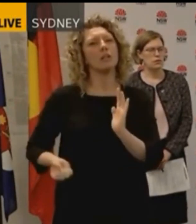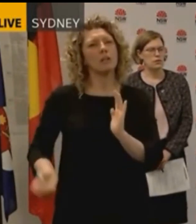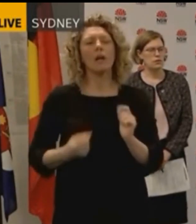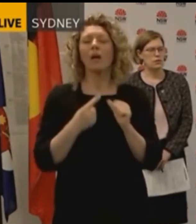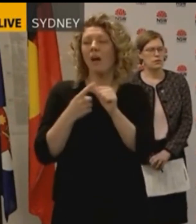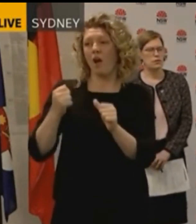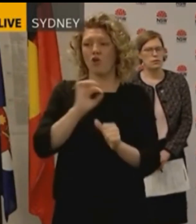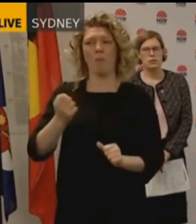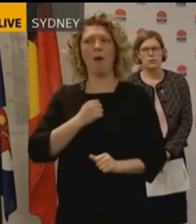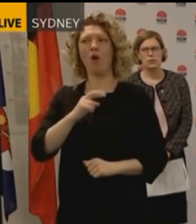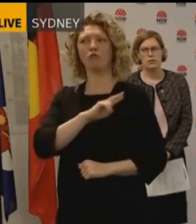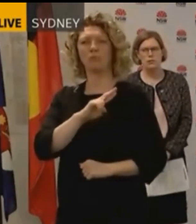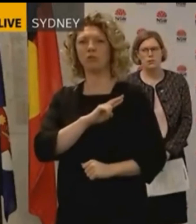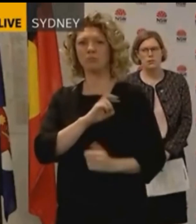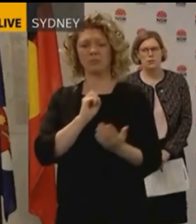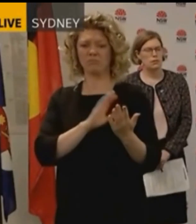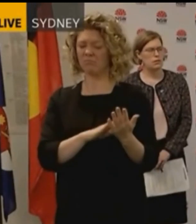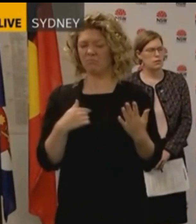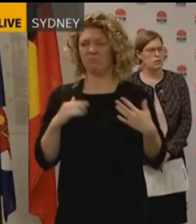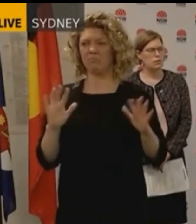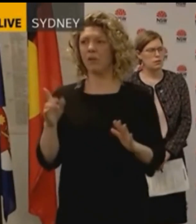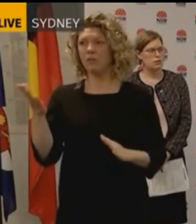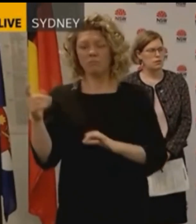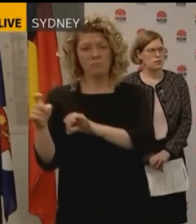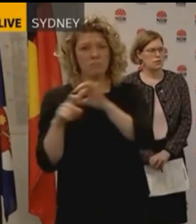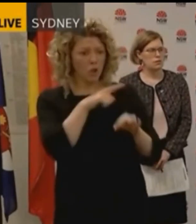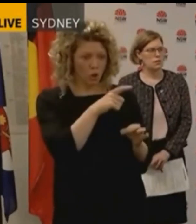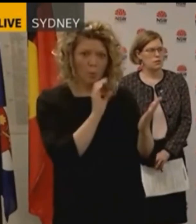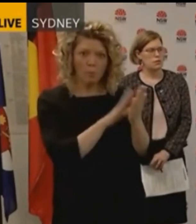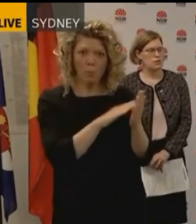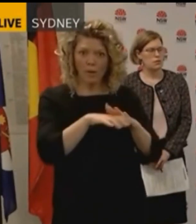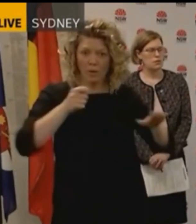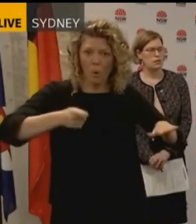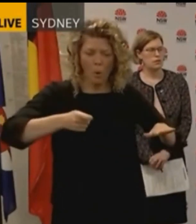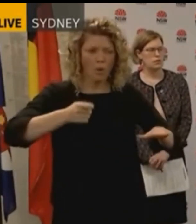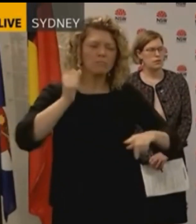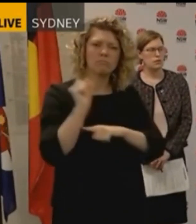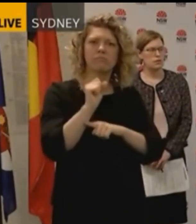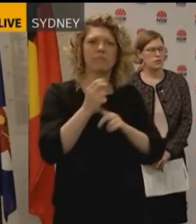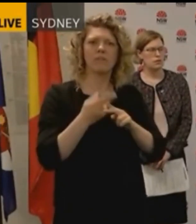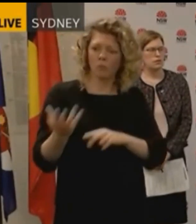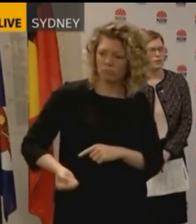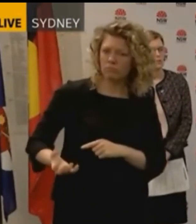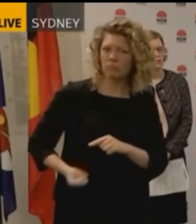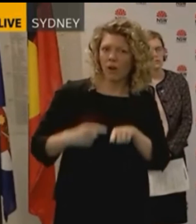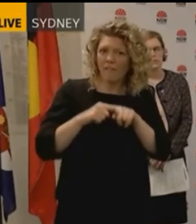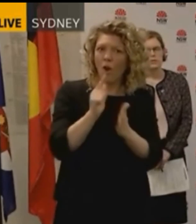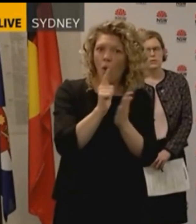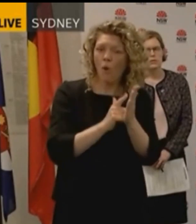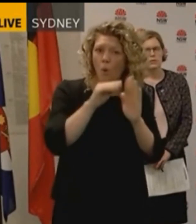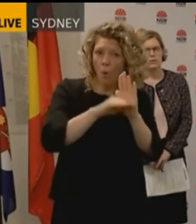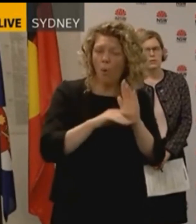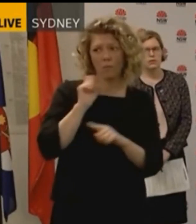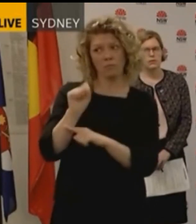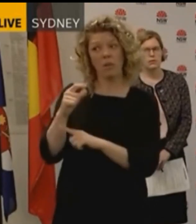those matters, and I'll leave it to them. That wasn't legislation you yourself introduced in 2017? Absolutely, and I expect everybody to act in accordance with that legislation.